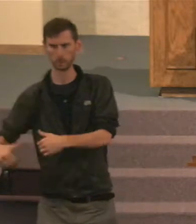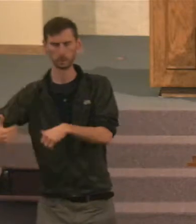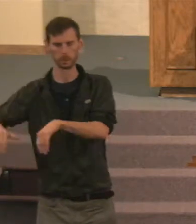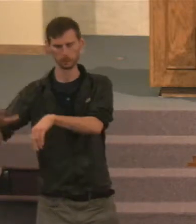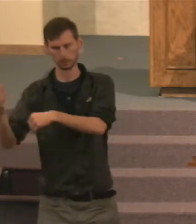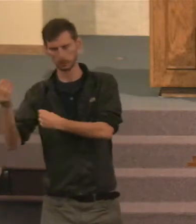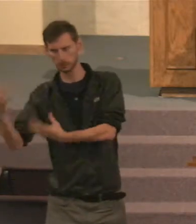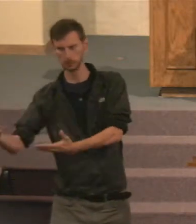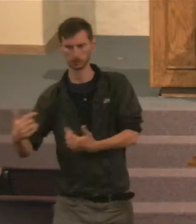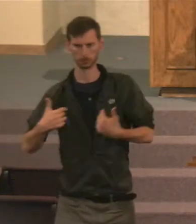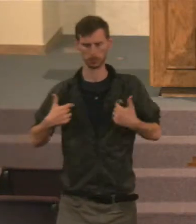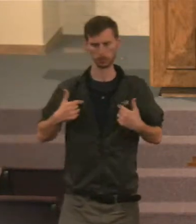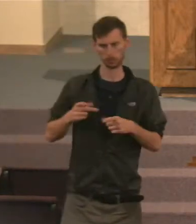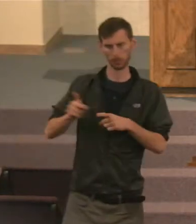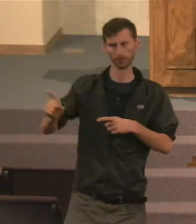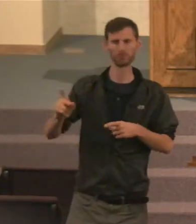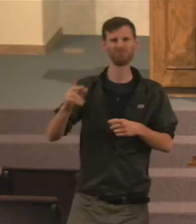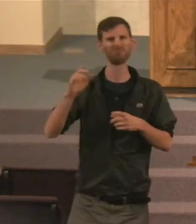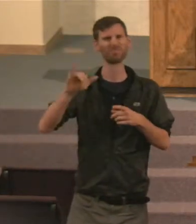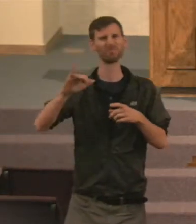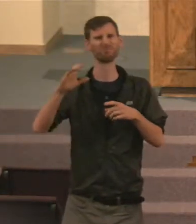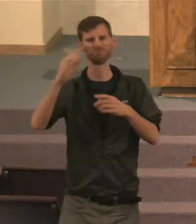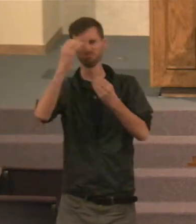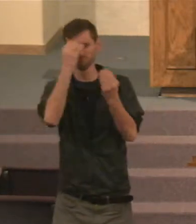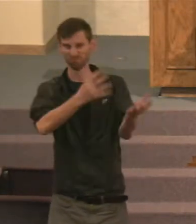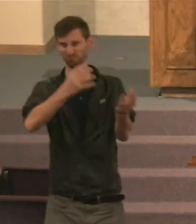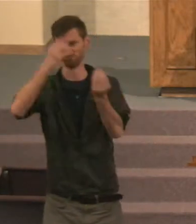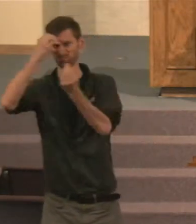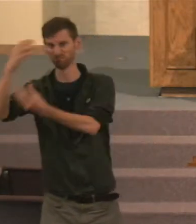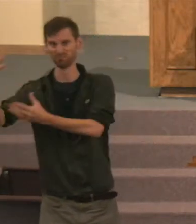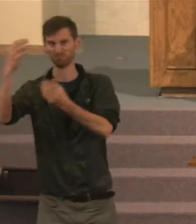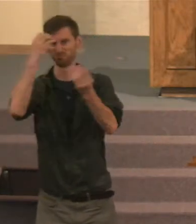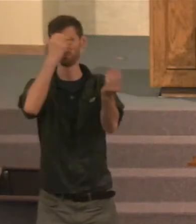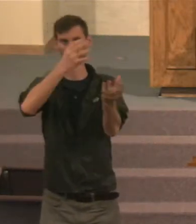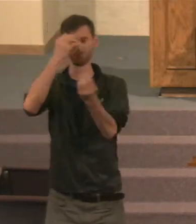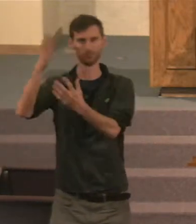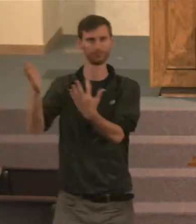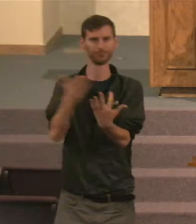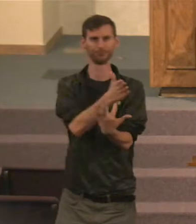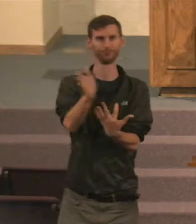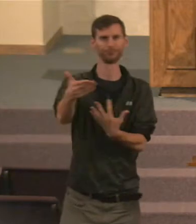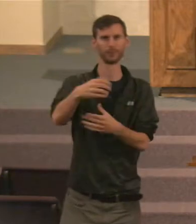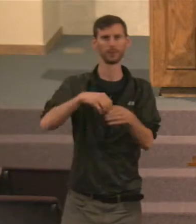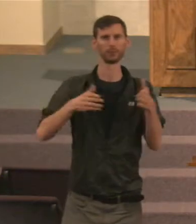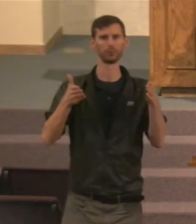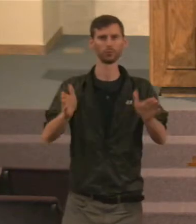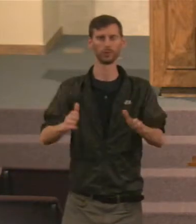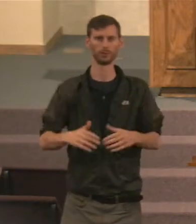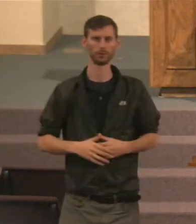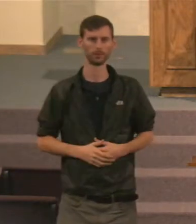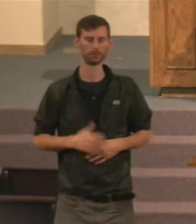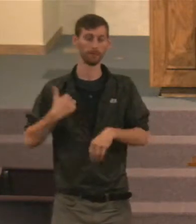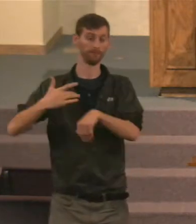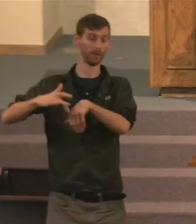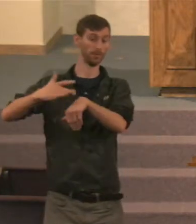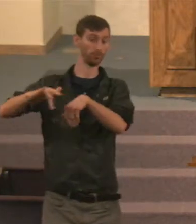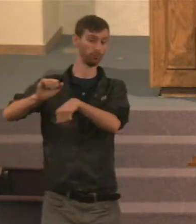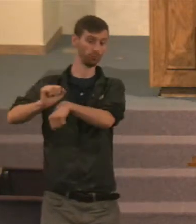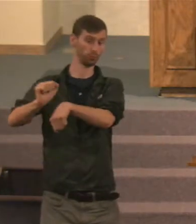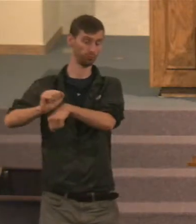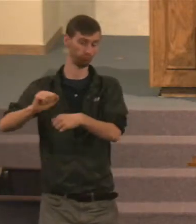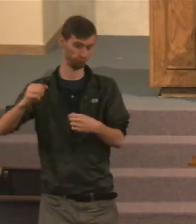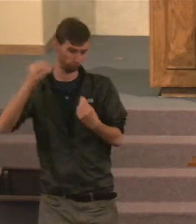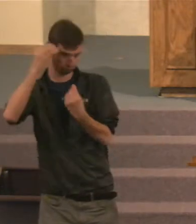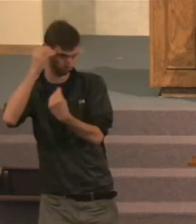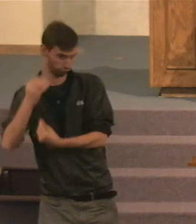check on him, maybe, and letting people know that they're available to weep and to mourn for that person whenever he comes. So, the